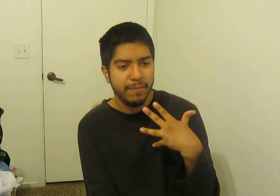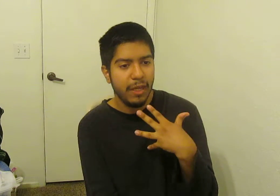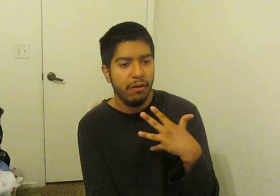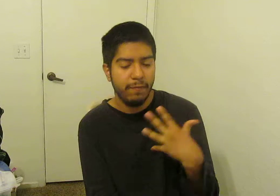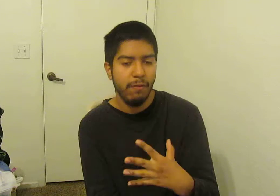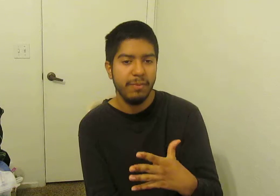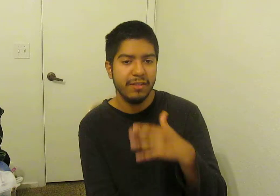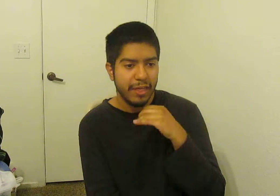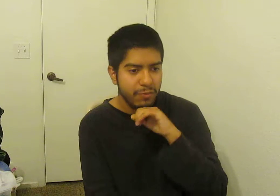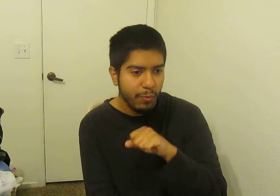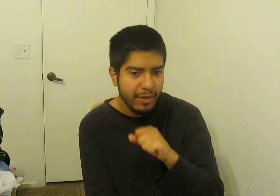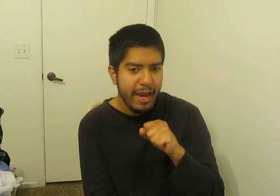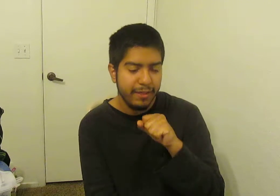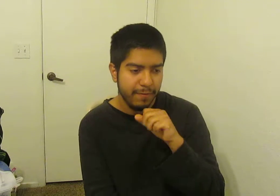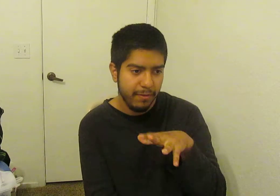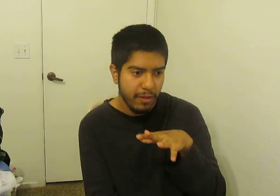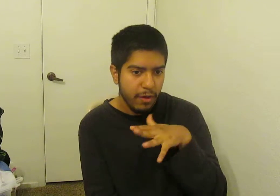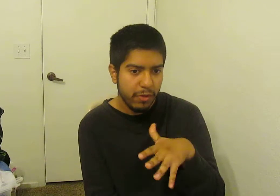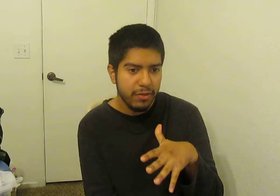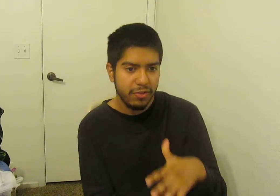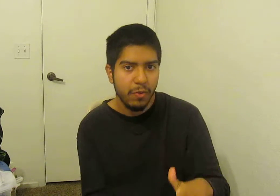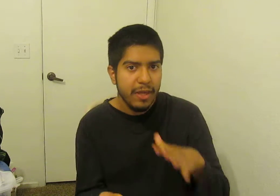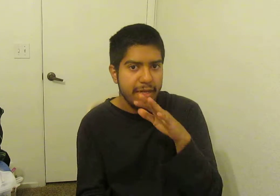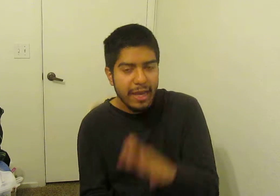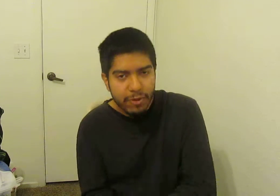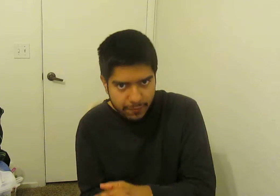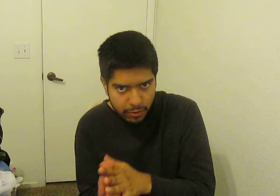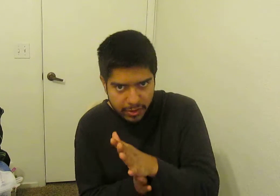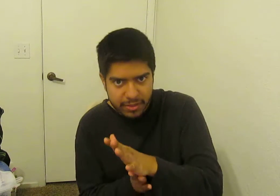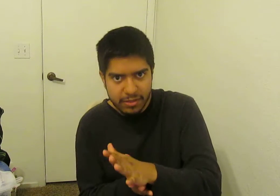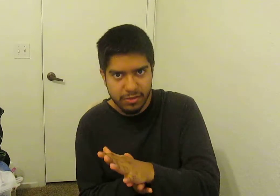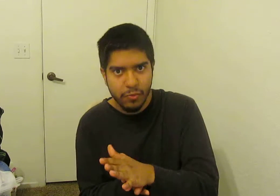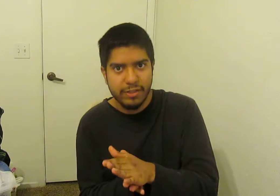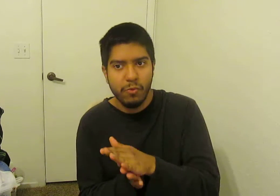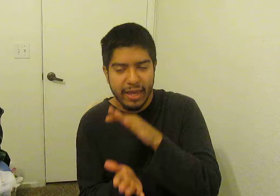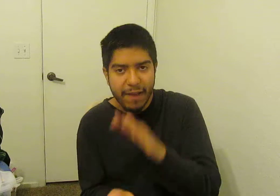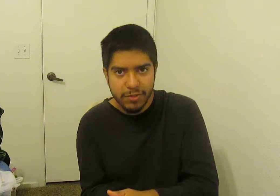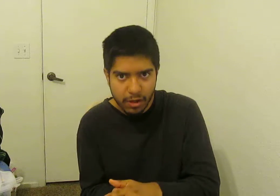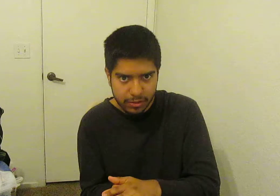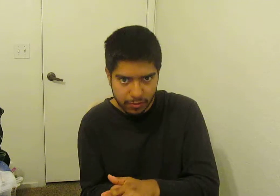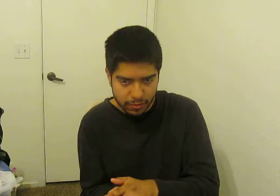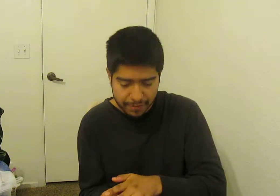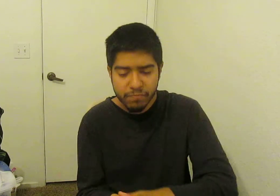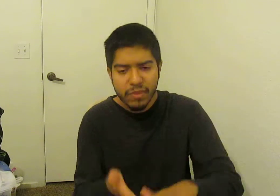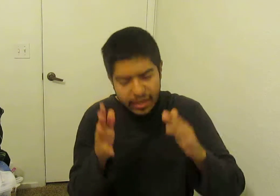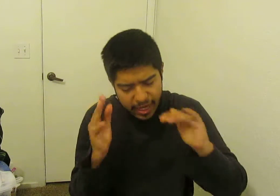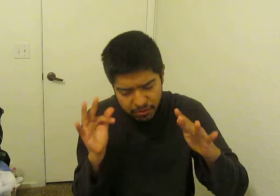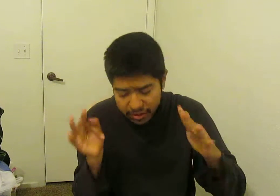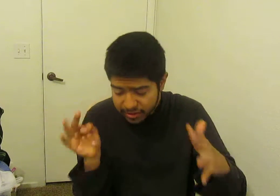some character to Amon because now he's more productive in regards to now he wants to force humans in a situation where they have to talk to ghouls. And that was a good